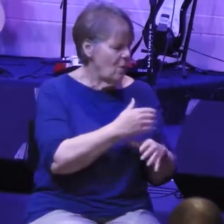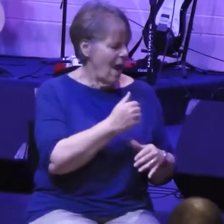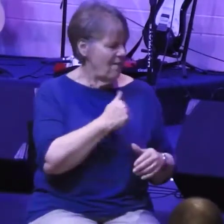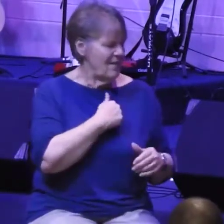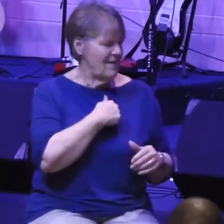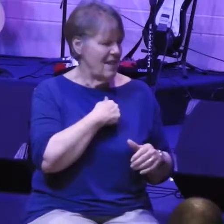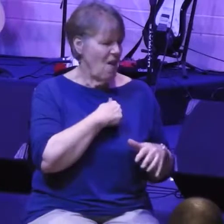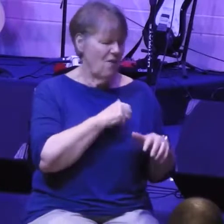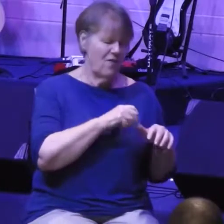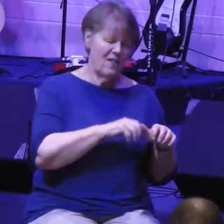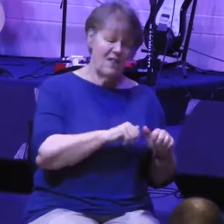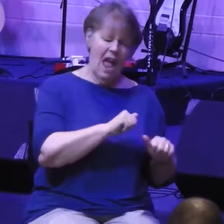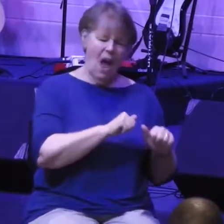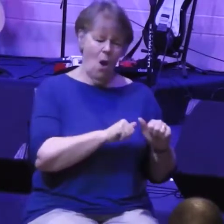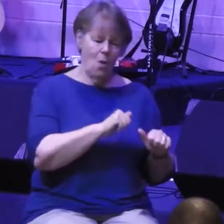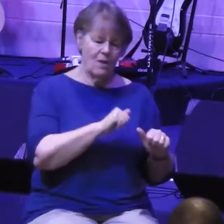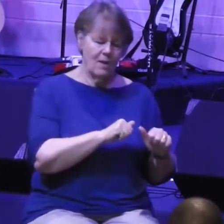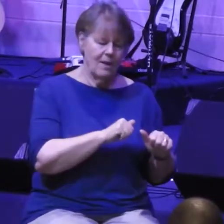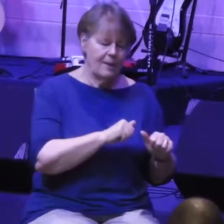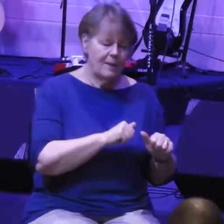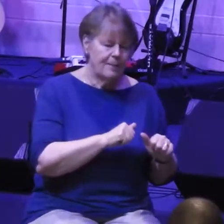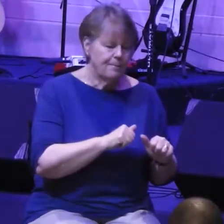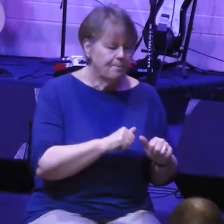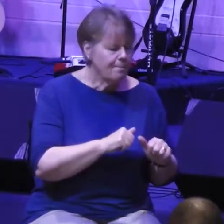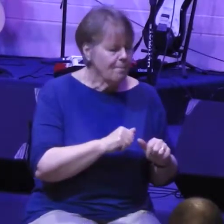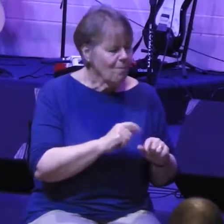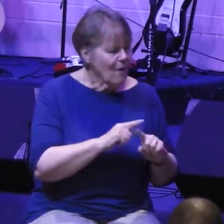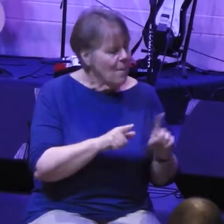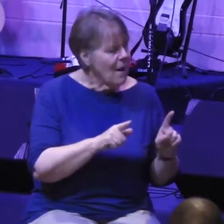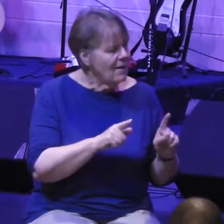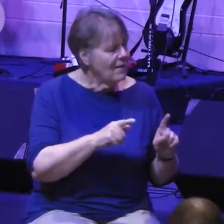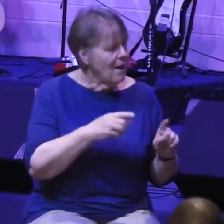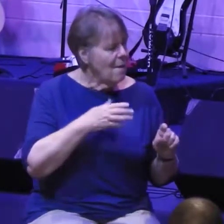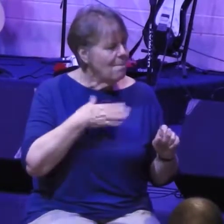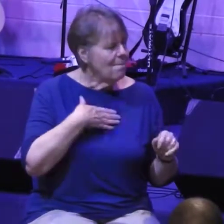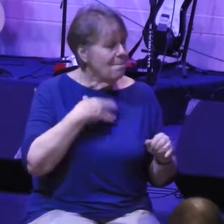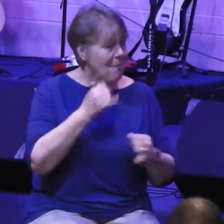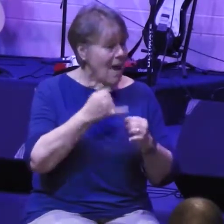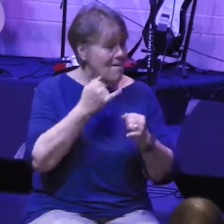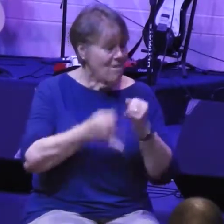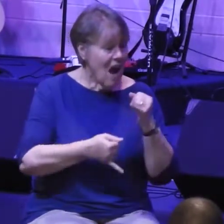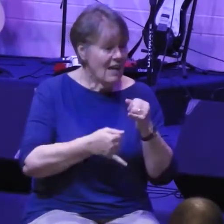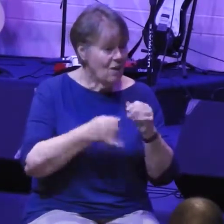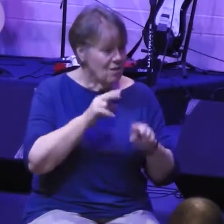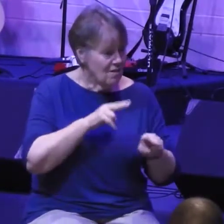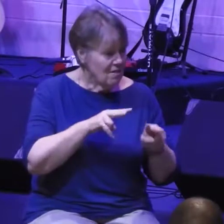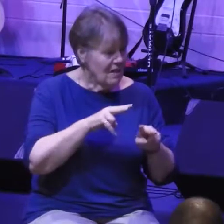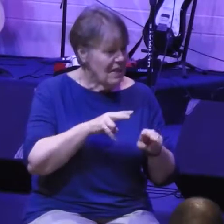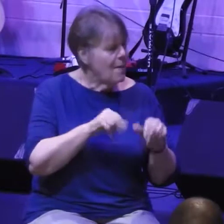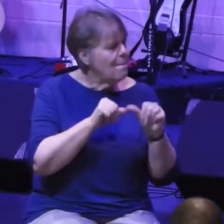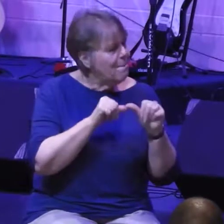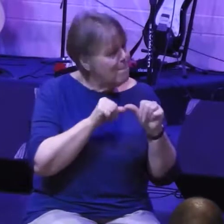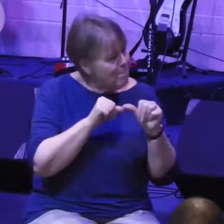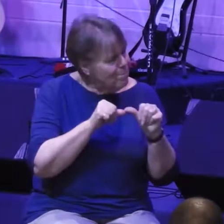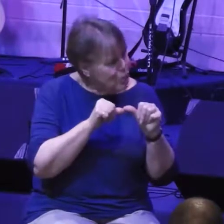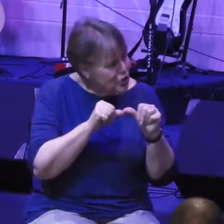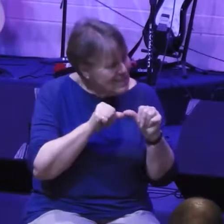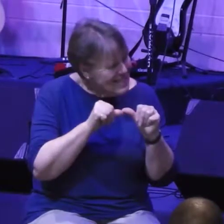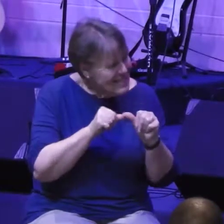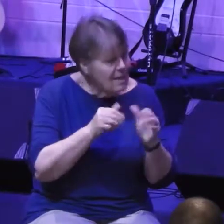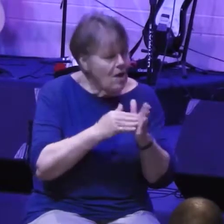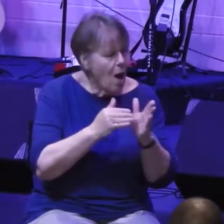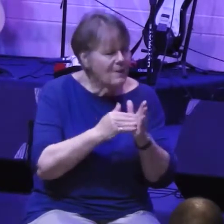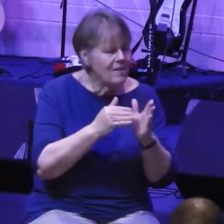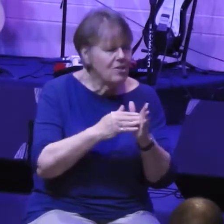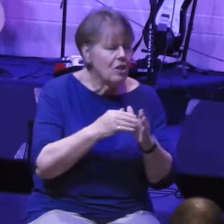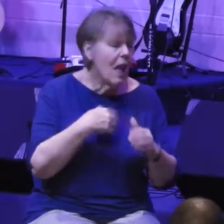And we're going to get to the rest of the story after this. But my final sort of observation is persistent opposition, right? The problems keep